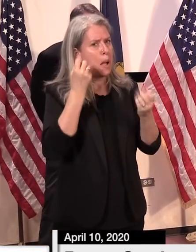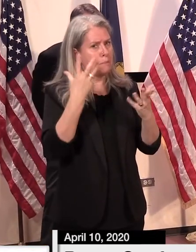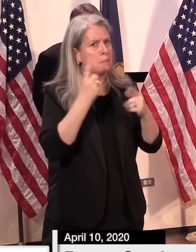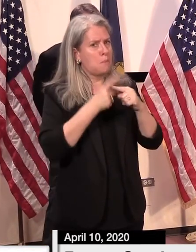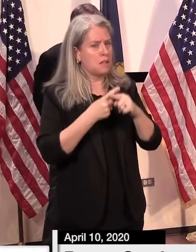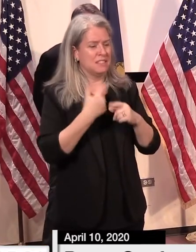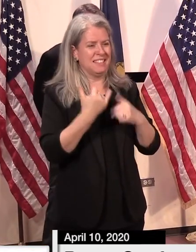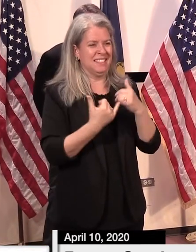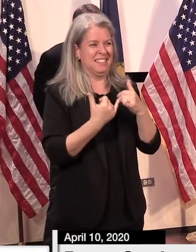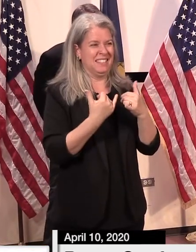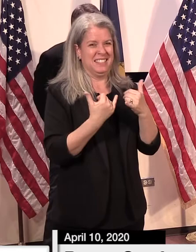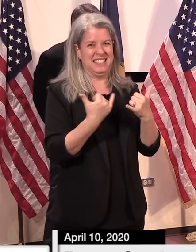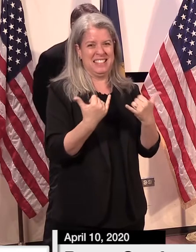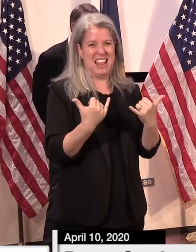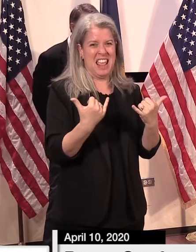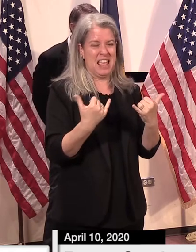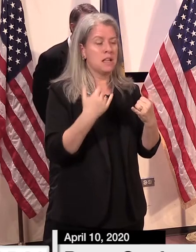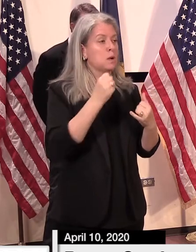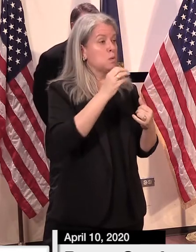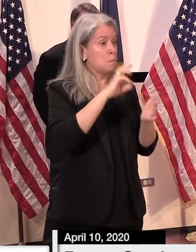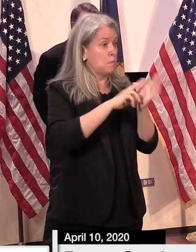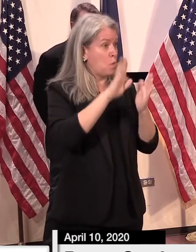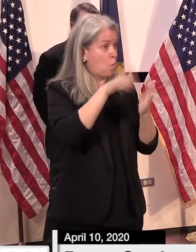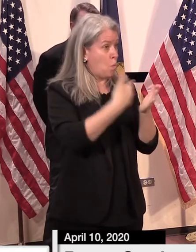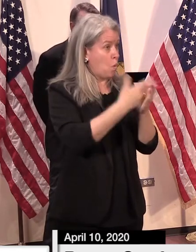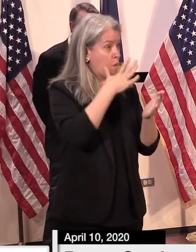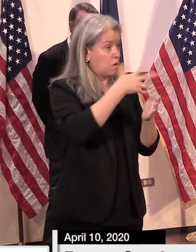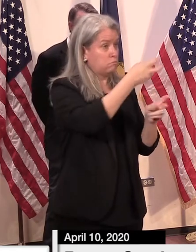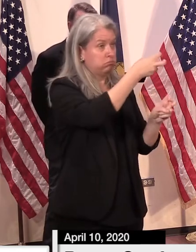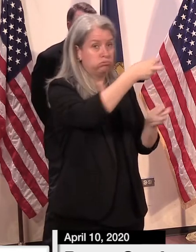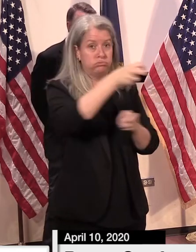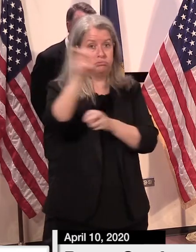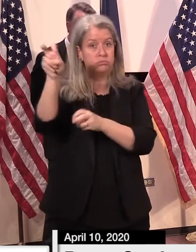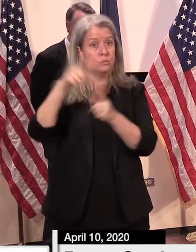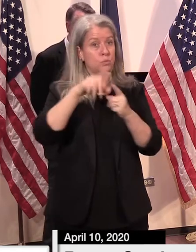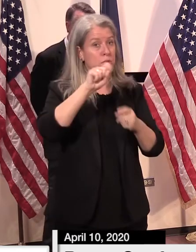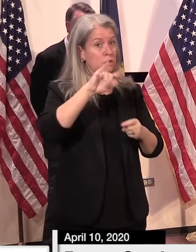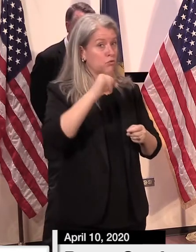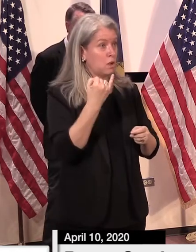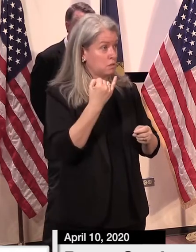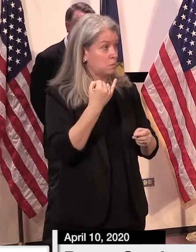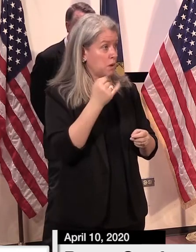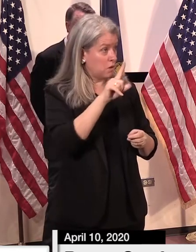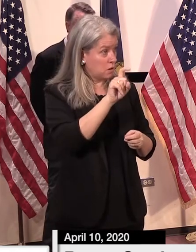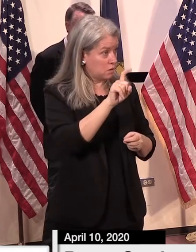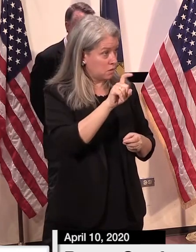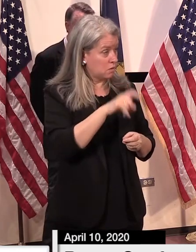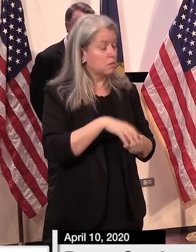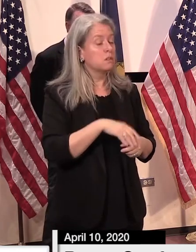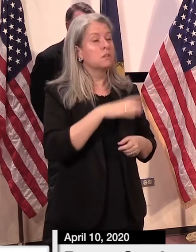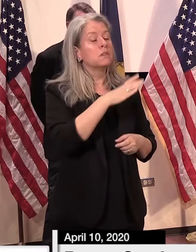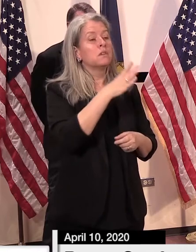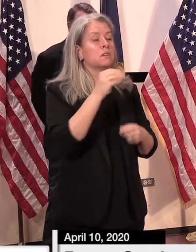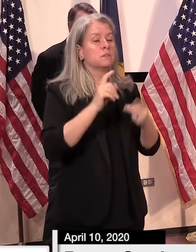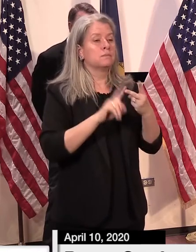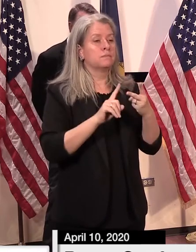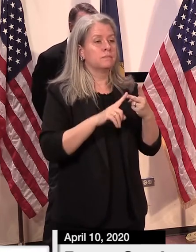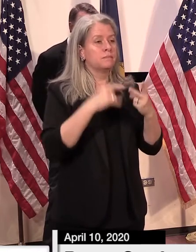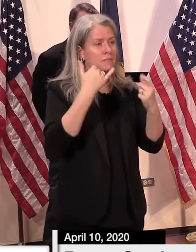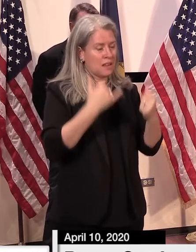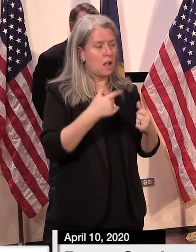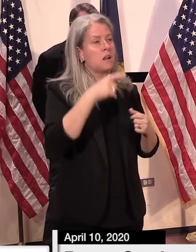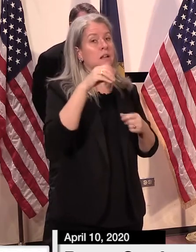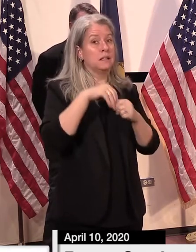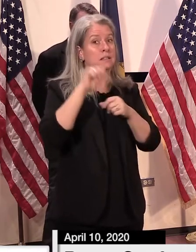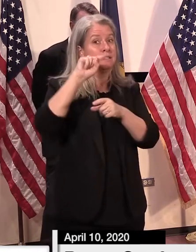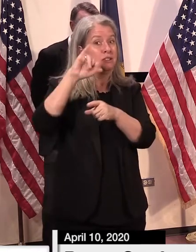to the St. Johnsbury facility and since, of course, we now have positive cases in the St.